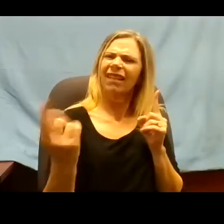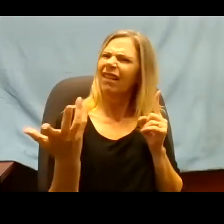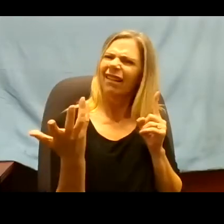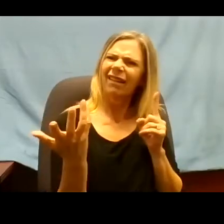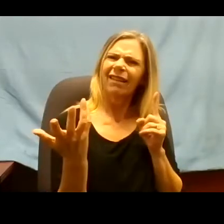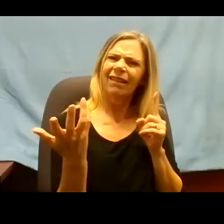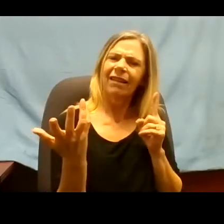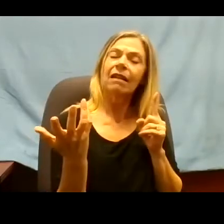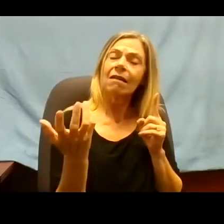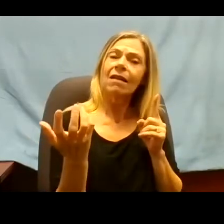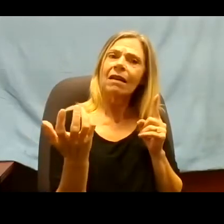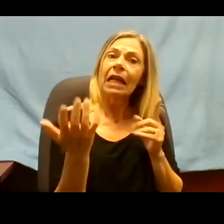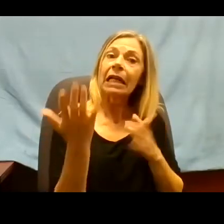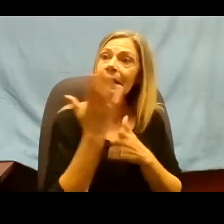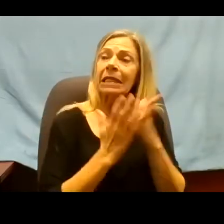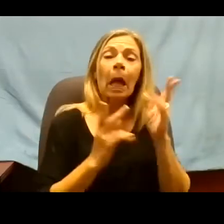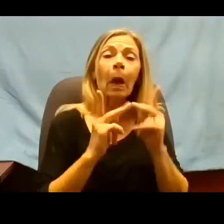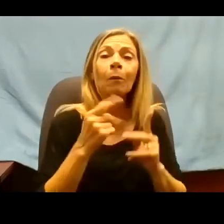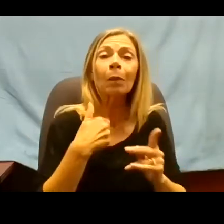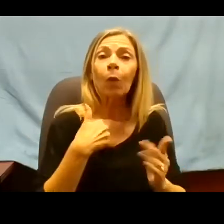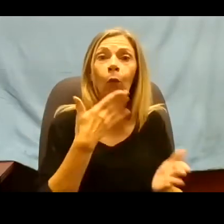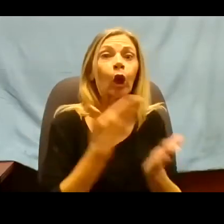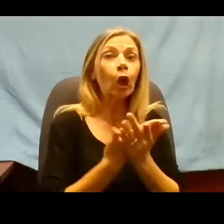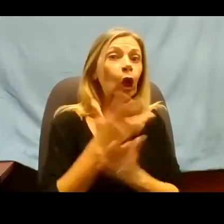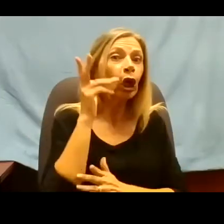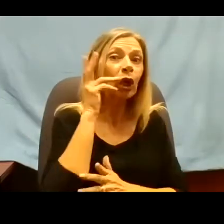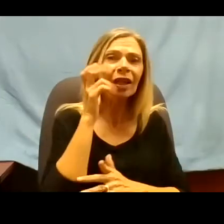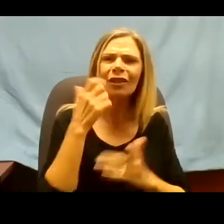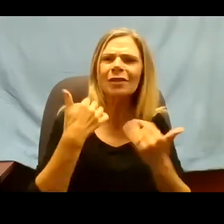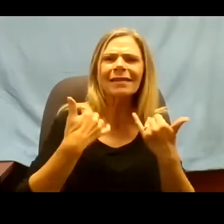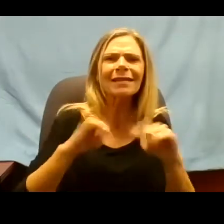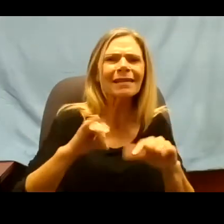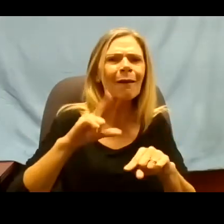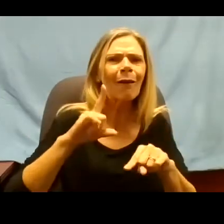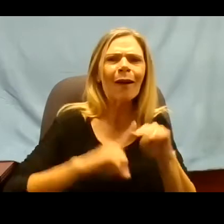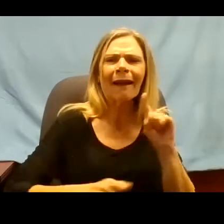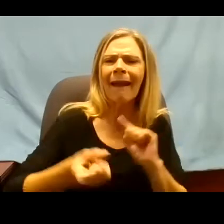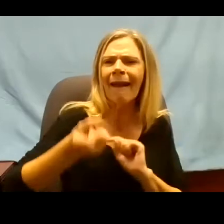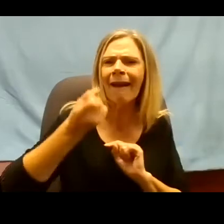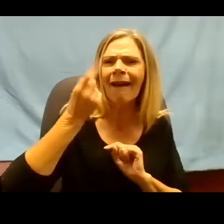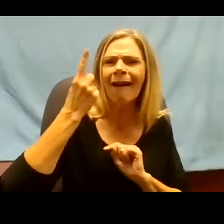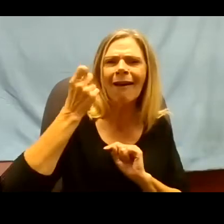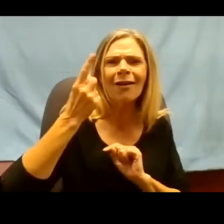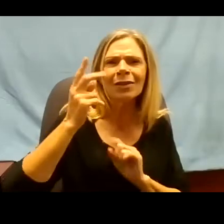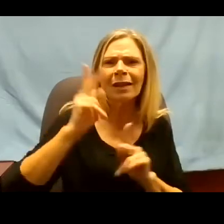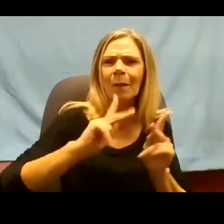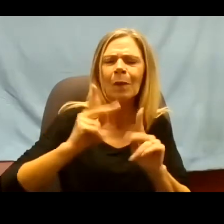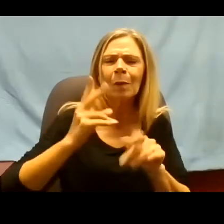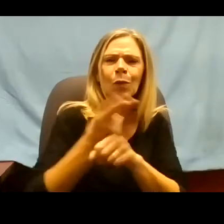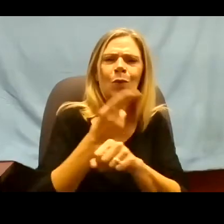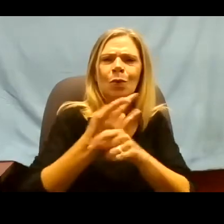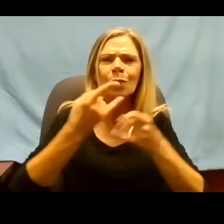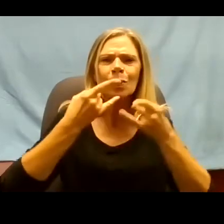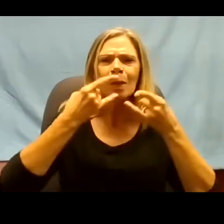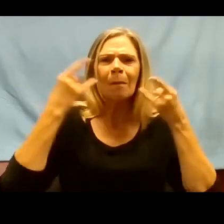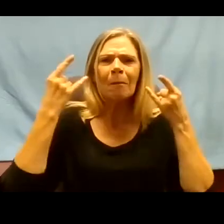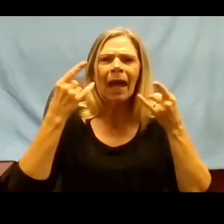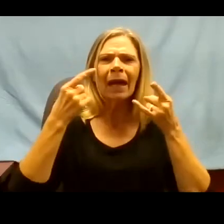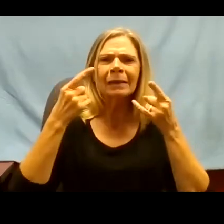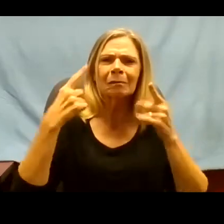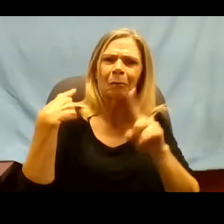pretty good hearing who can't understand what someone with a mask is saying when they're six feet away, right?